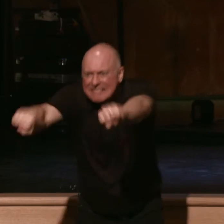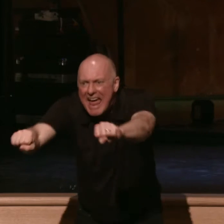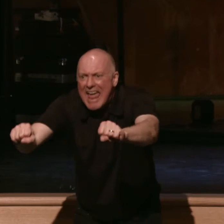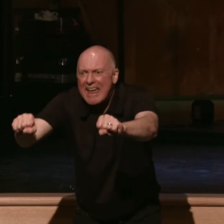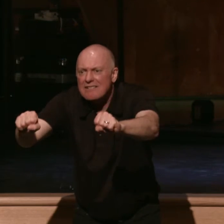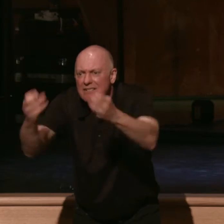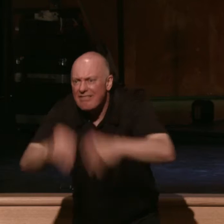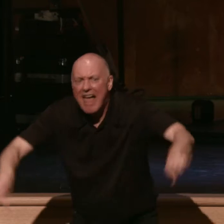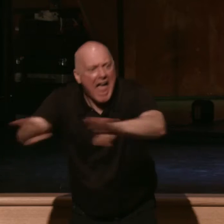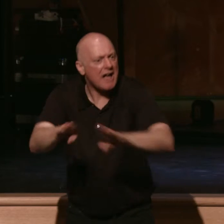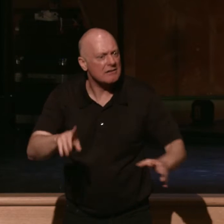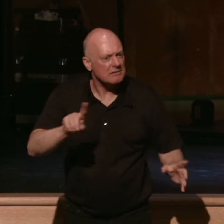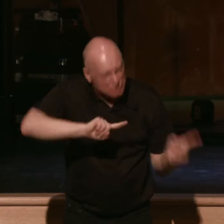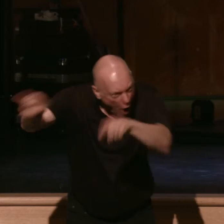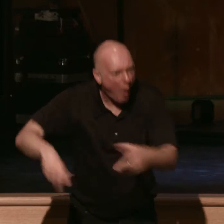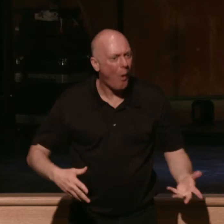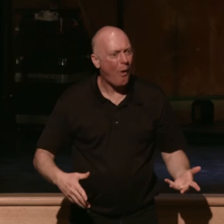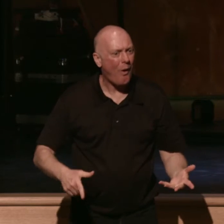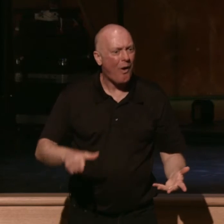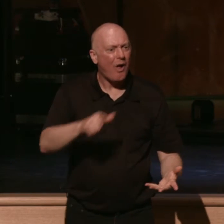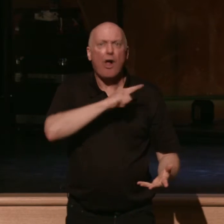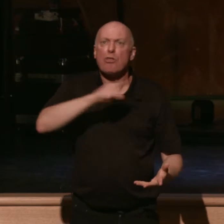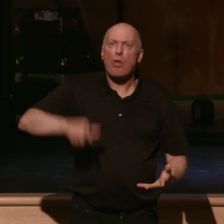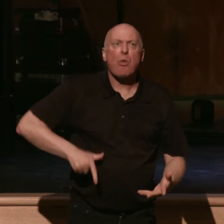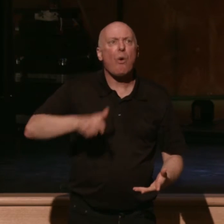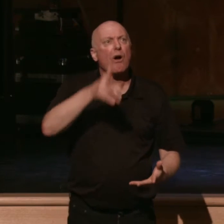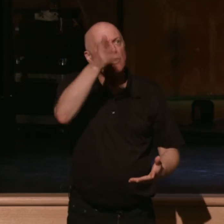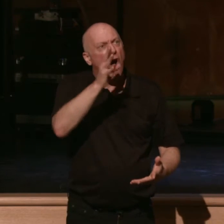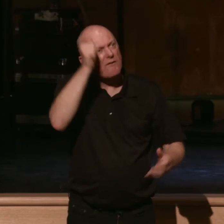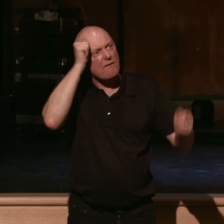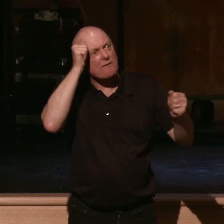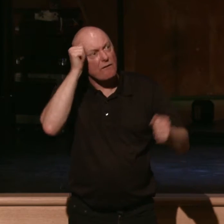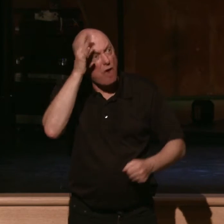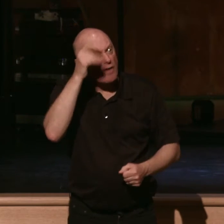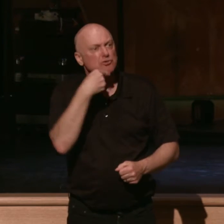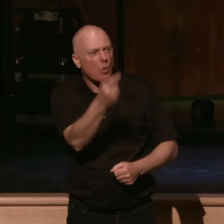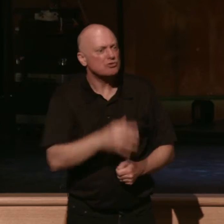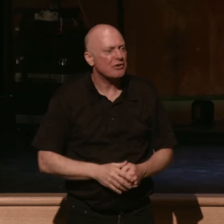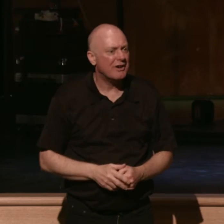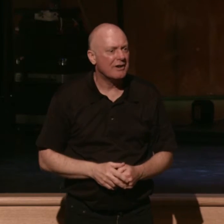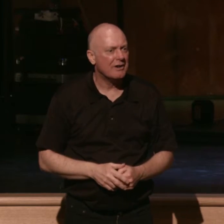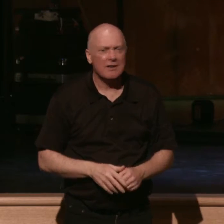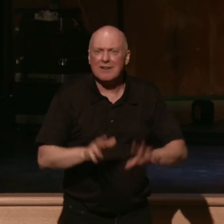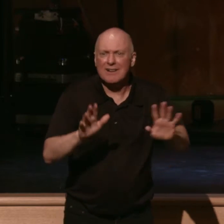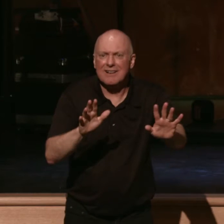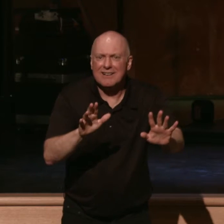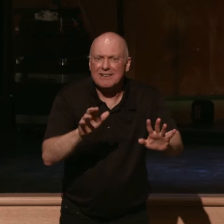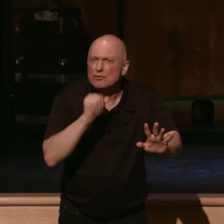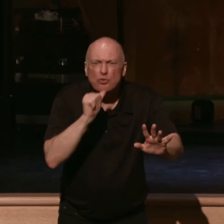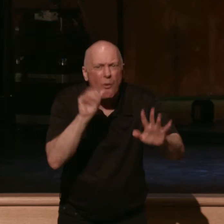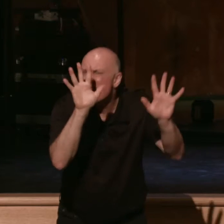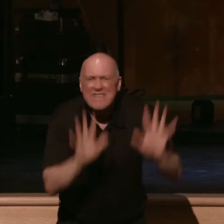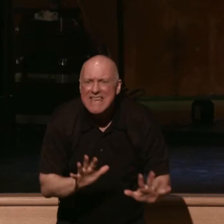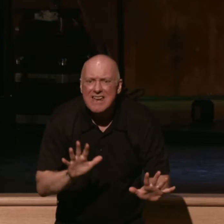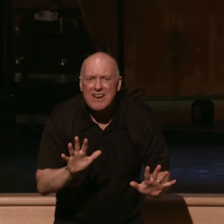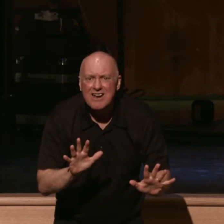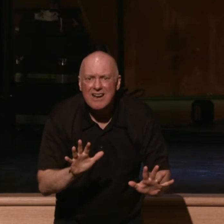possession. As the Lord, the God of your fathers, has told you, do not fear or be dismayed.